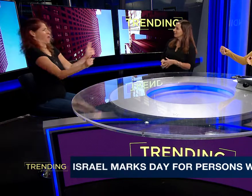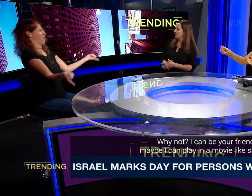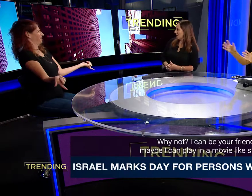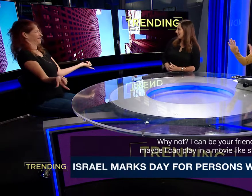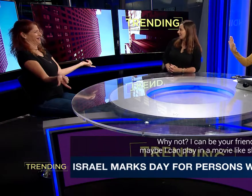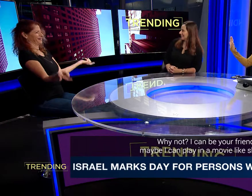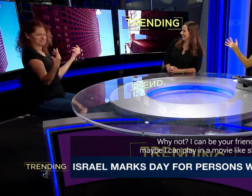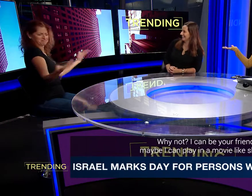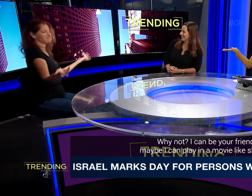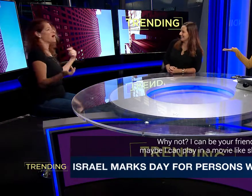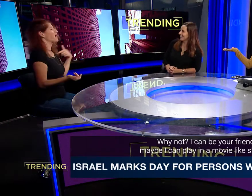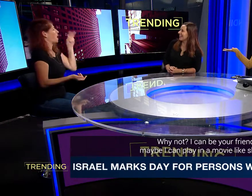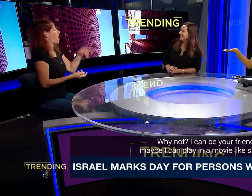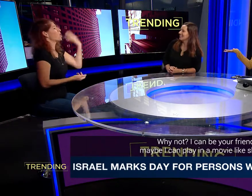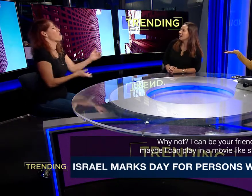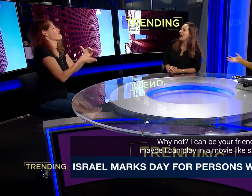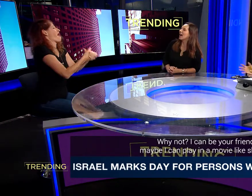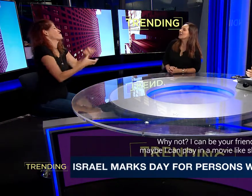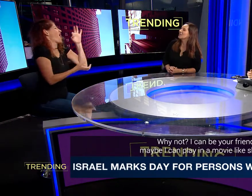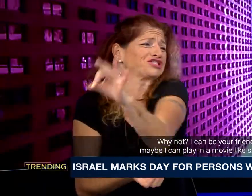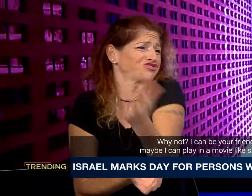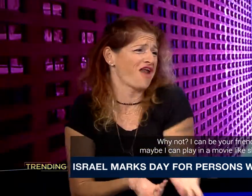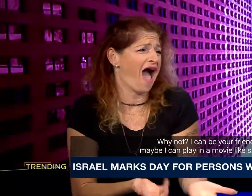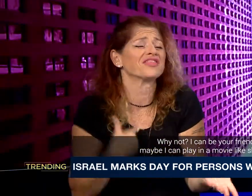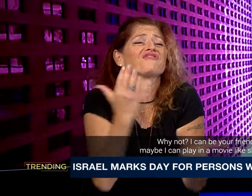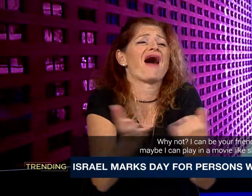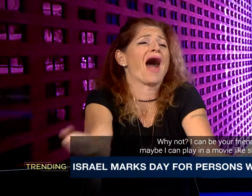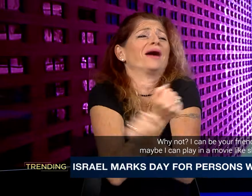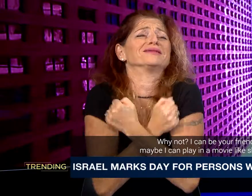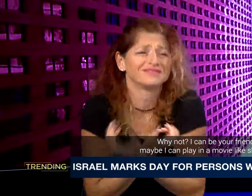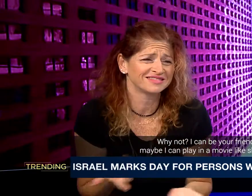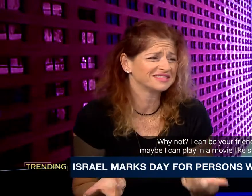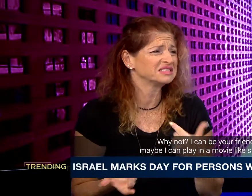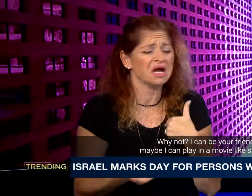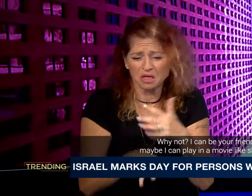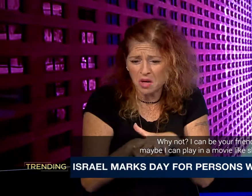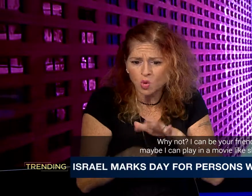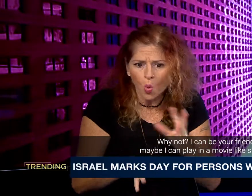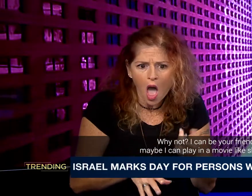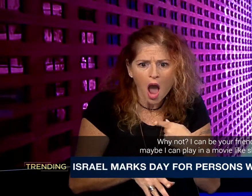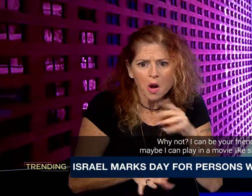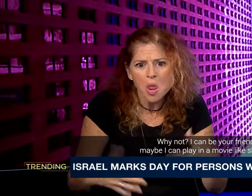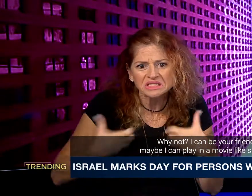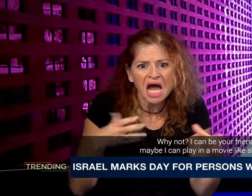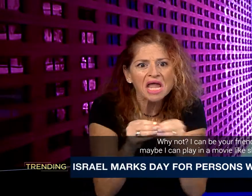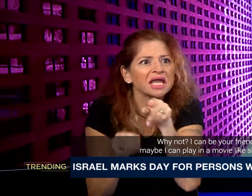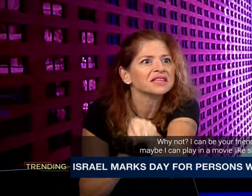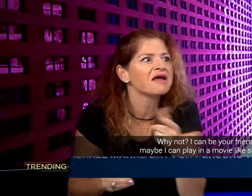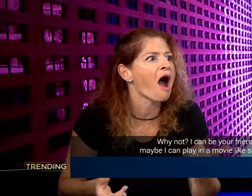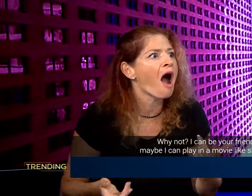Why not? Yeah. I can do... I can be your friend. I can argue. I can... Maybe I